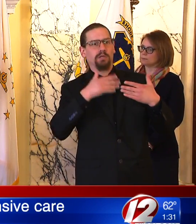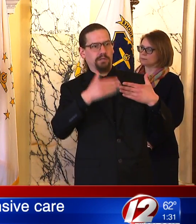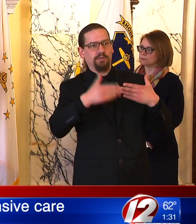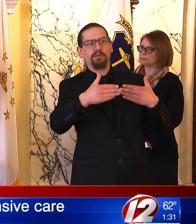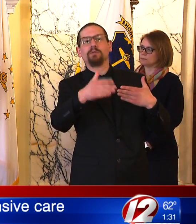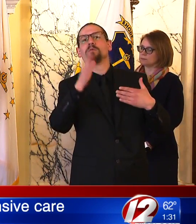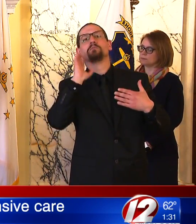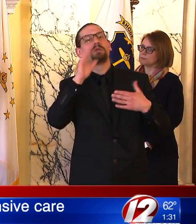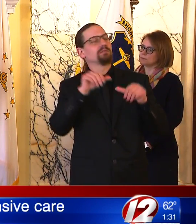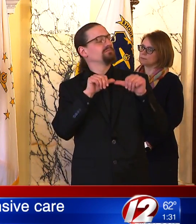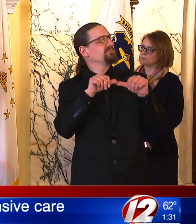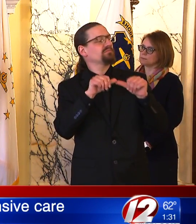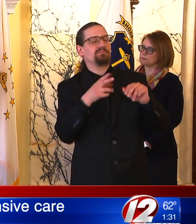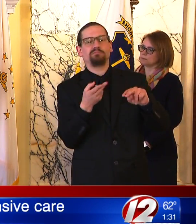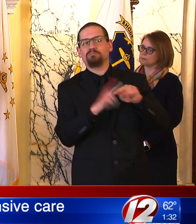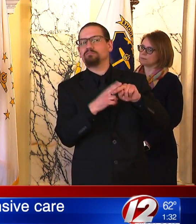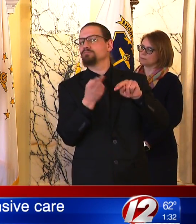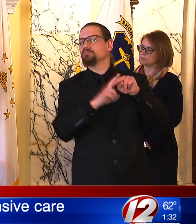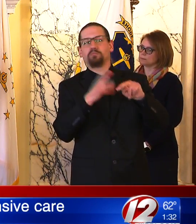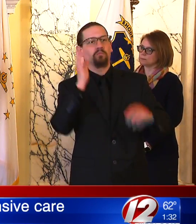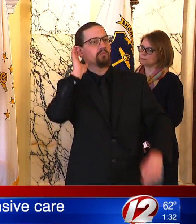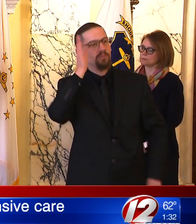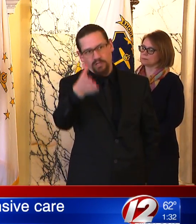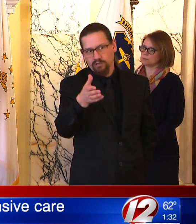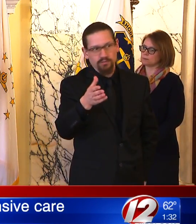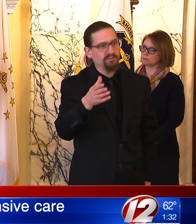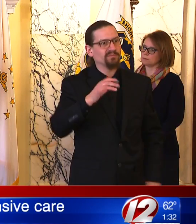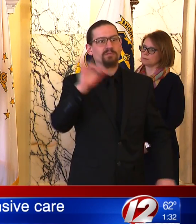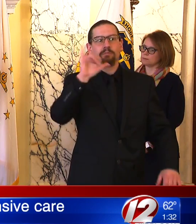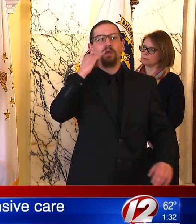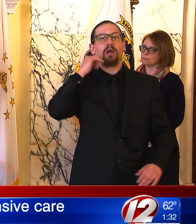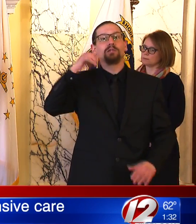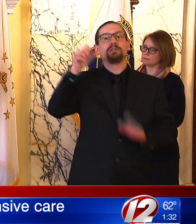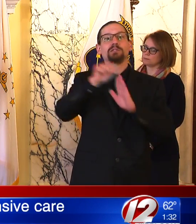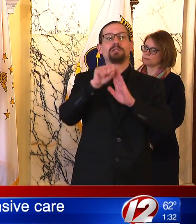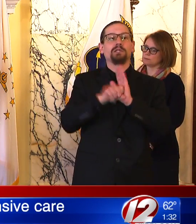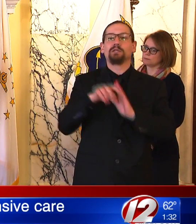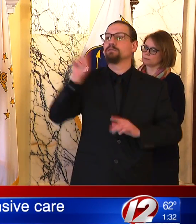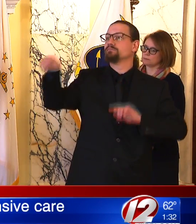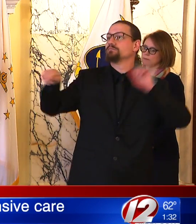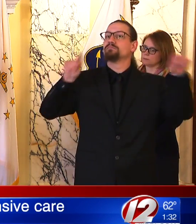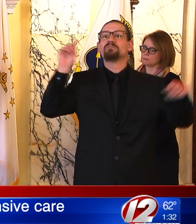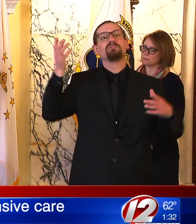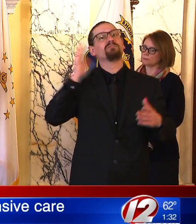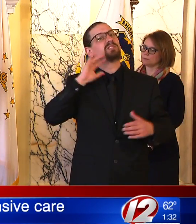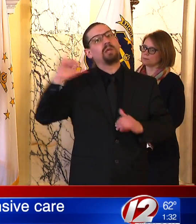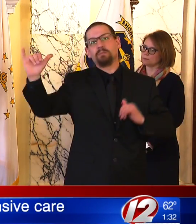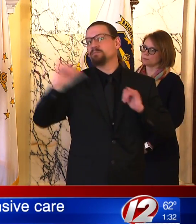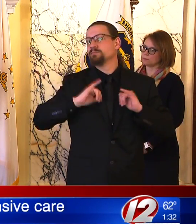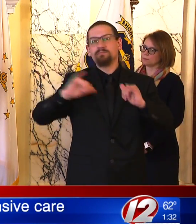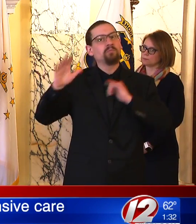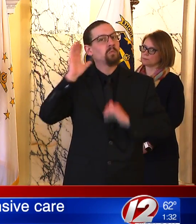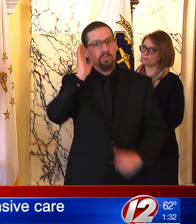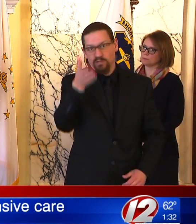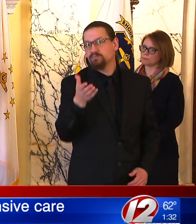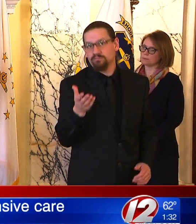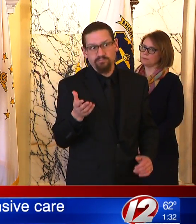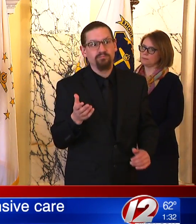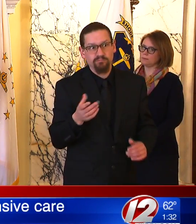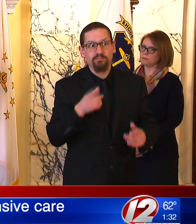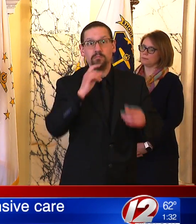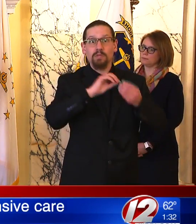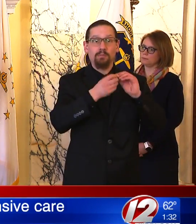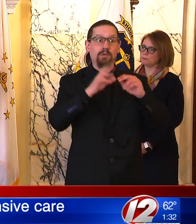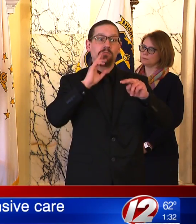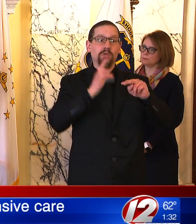we will continue to work hard to get them to you at the city and town level and the various demographics that we are sharing, but it's